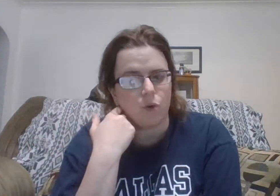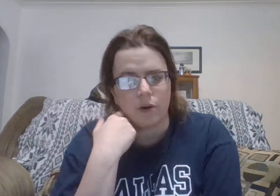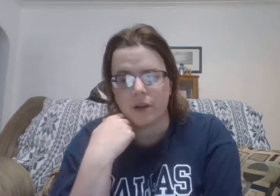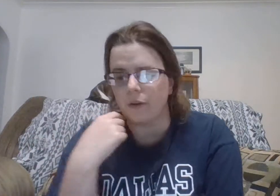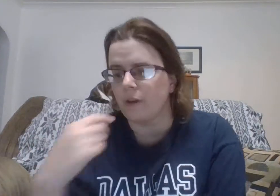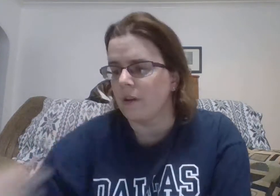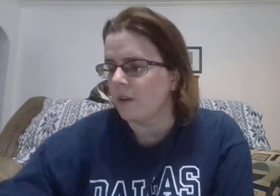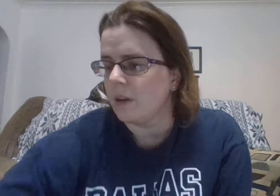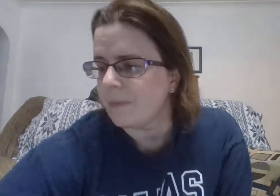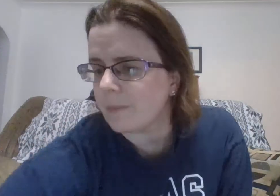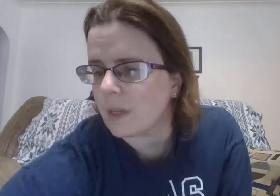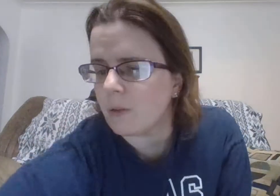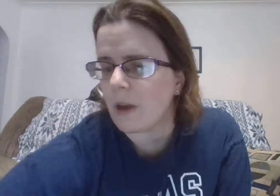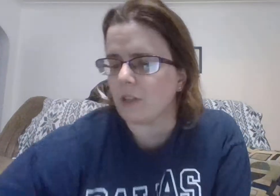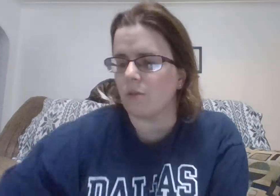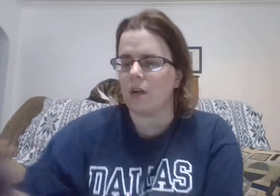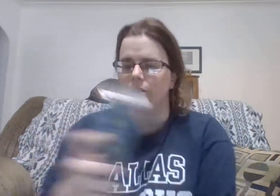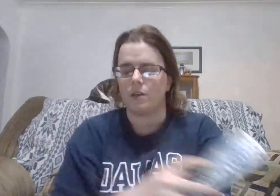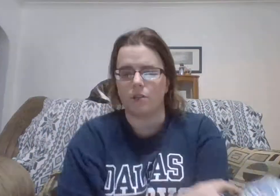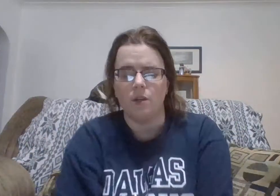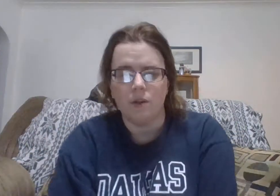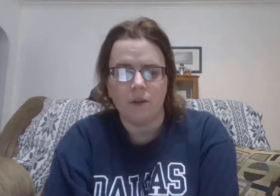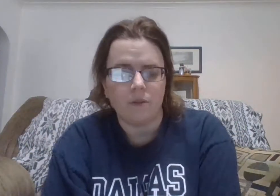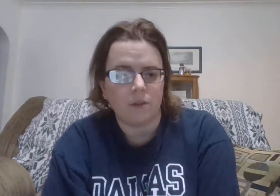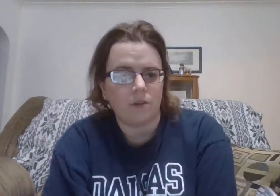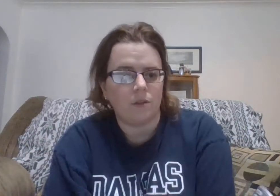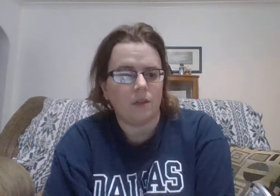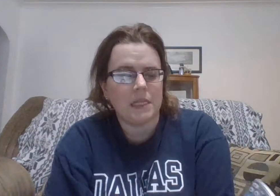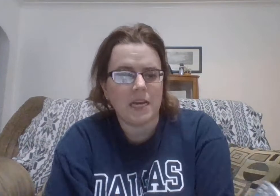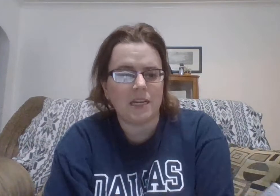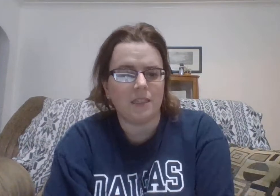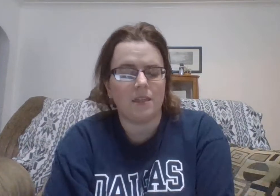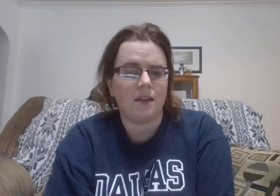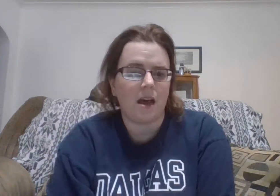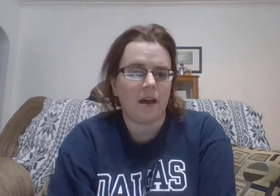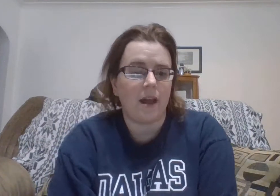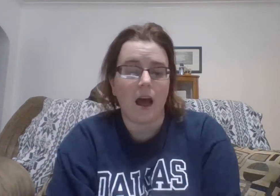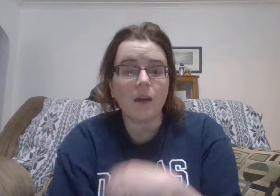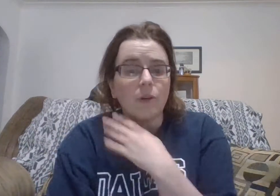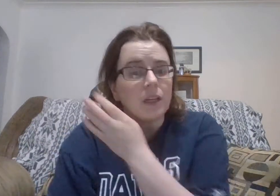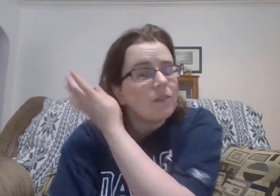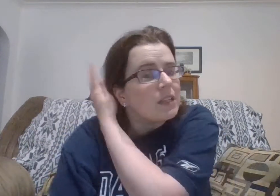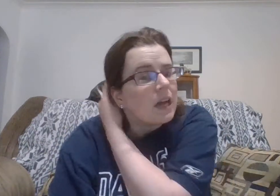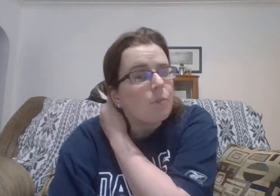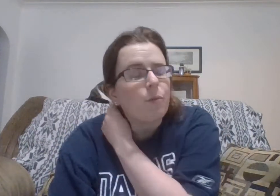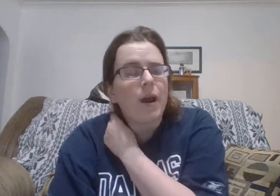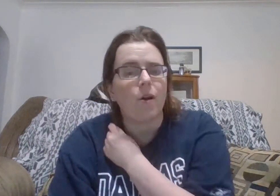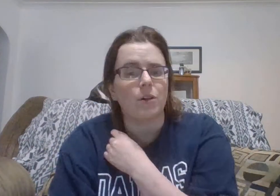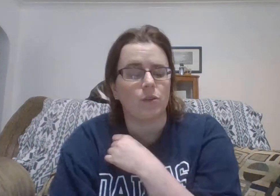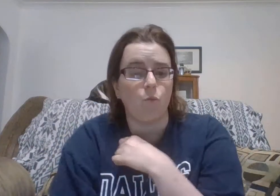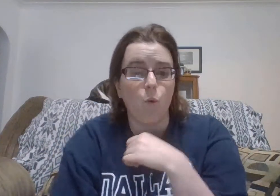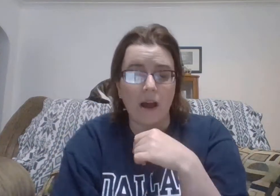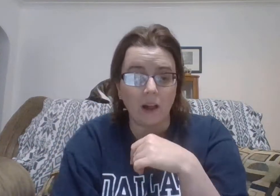coordinator it was back to a lot of things they did not i believe did not prepare us well